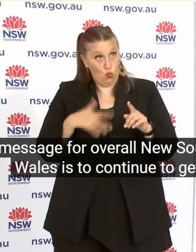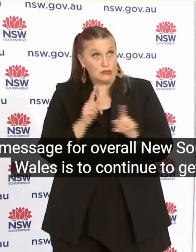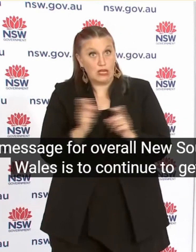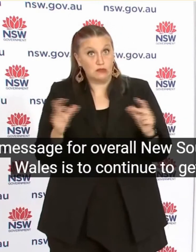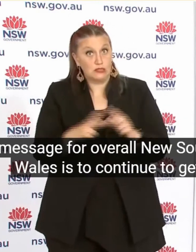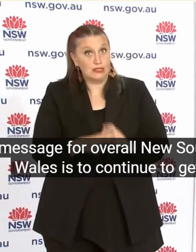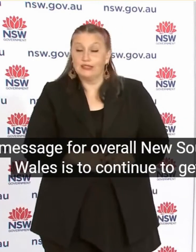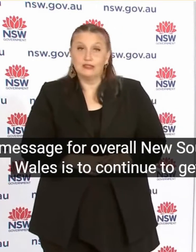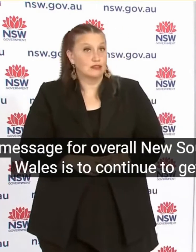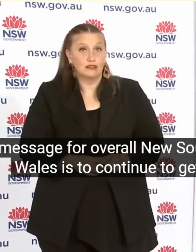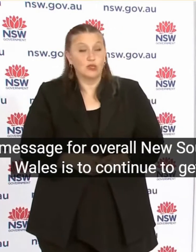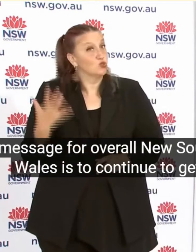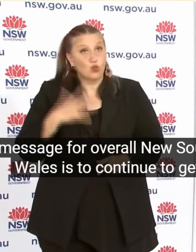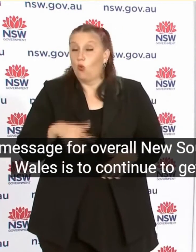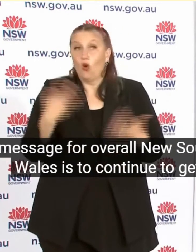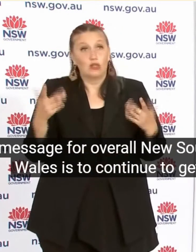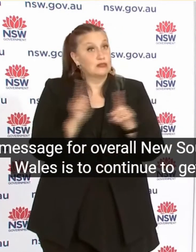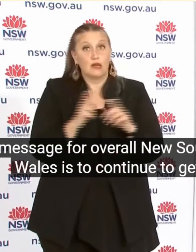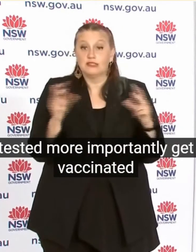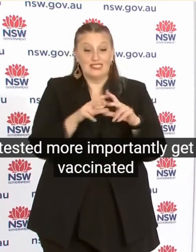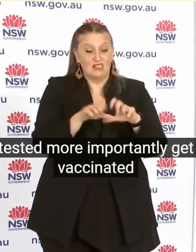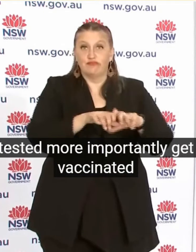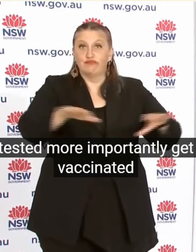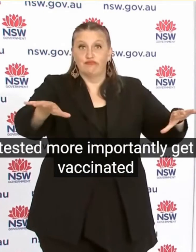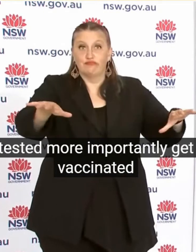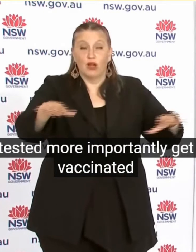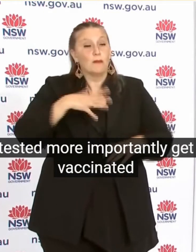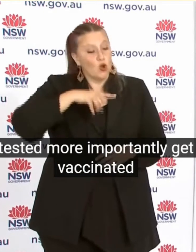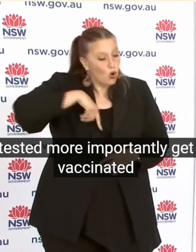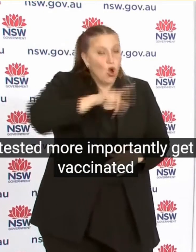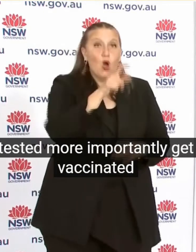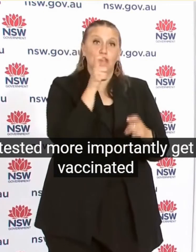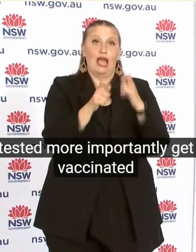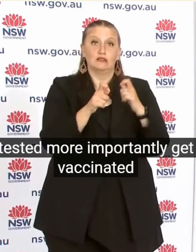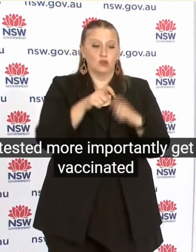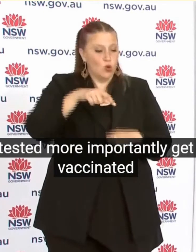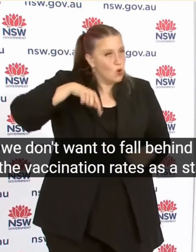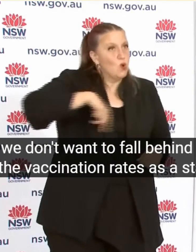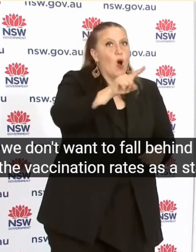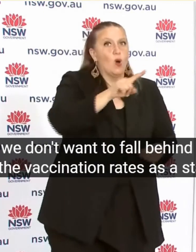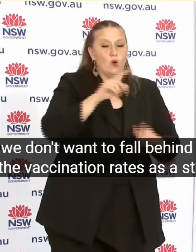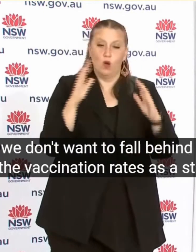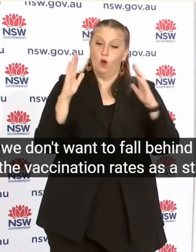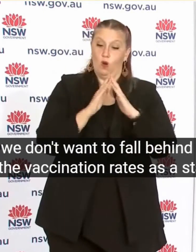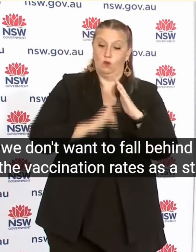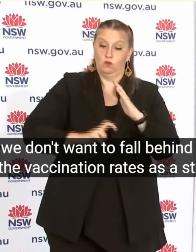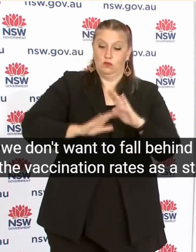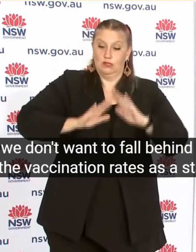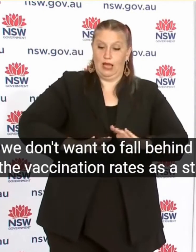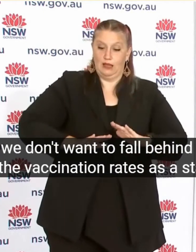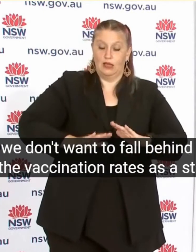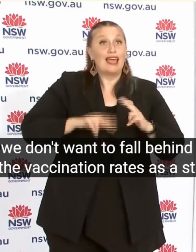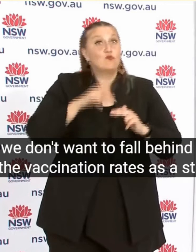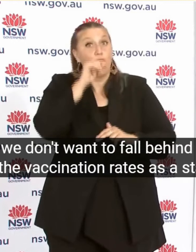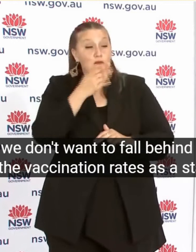South Wales Is To Continue To Get Tested More Importantly Get Vaccinated We Don't Want To Fall Behind On The Vaccination Rates As The State And Premier Touch